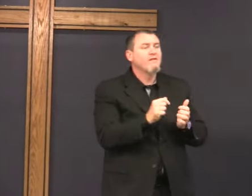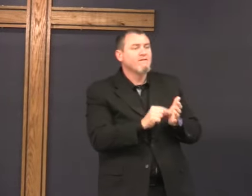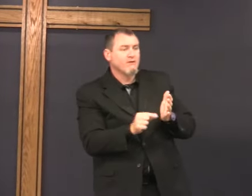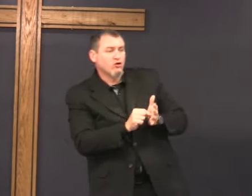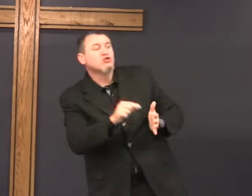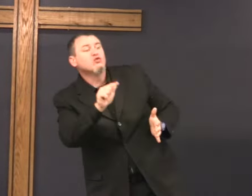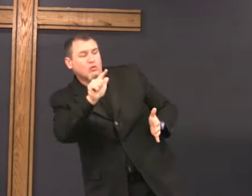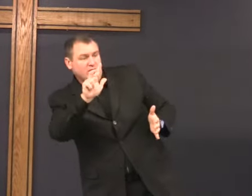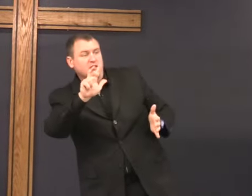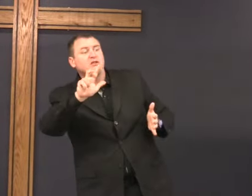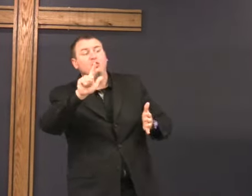it.